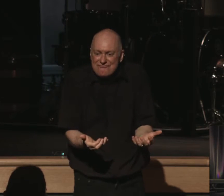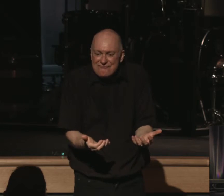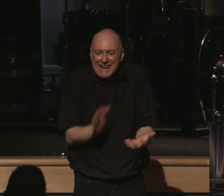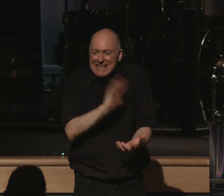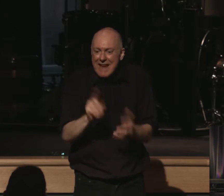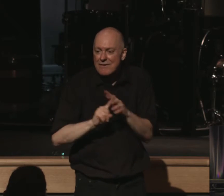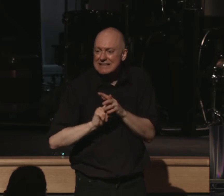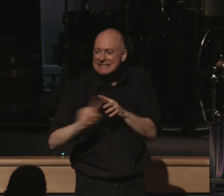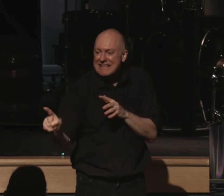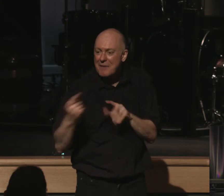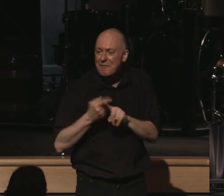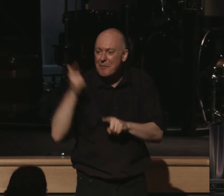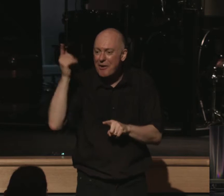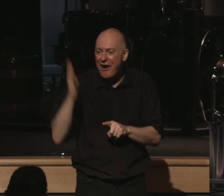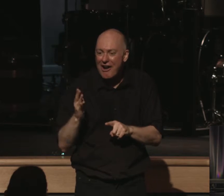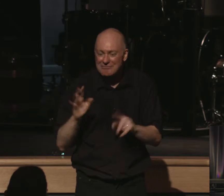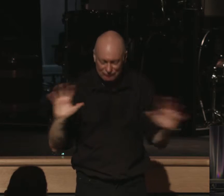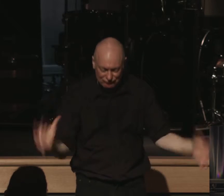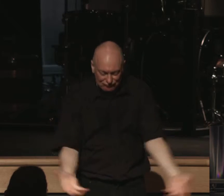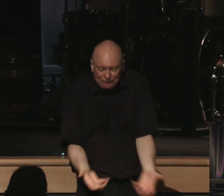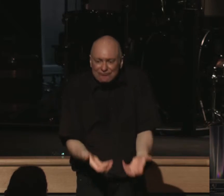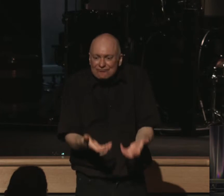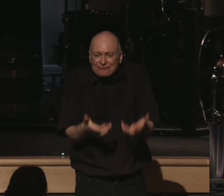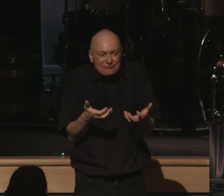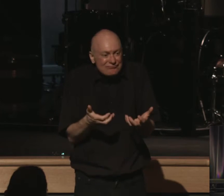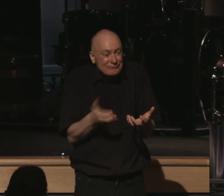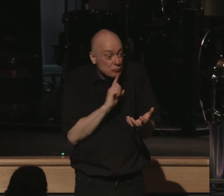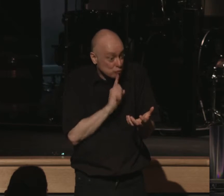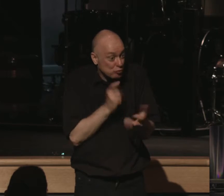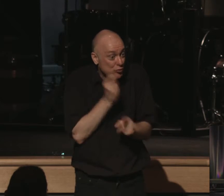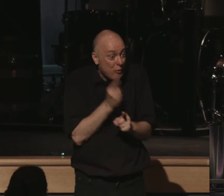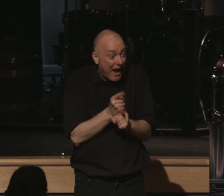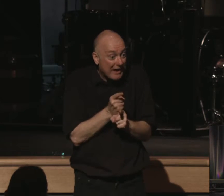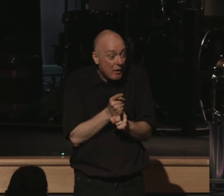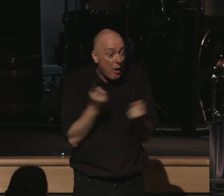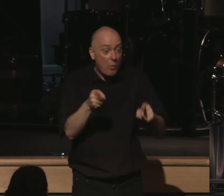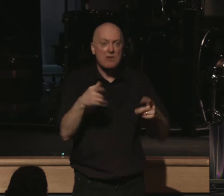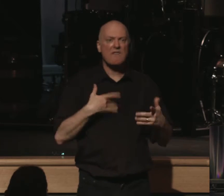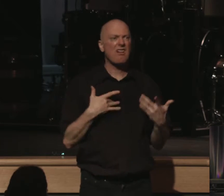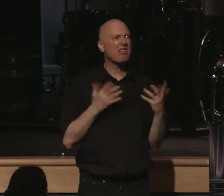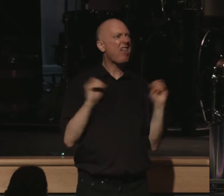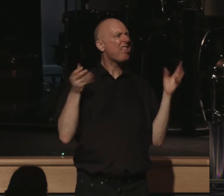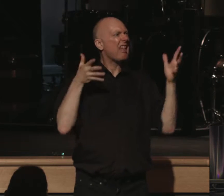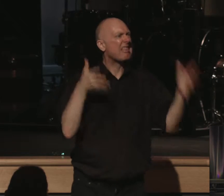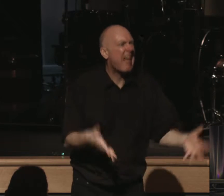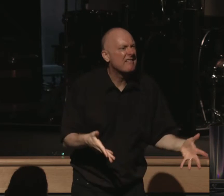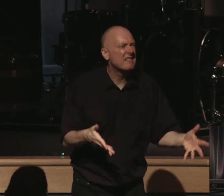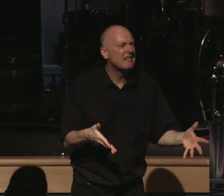escape the grip of his God. Listen, how true is it that when you have nothing left, you find out that God is all you need?